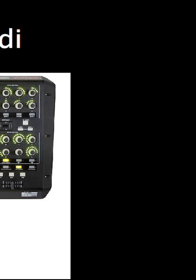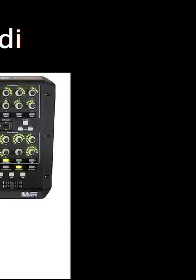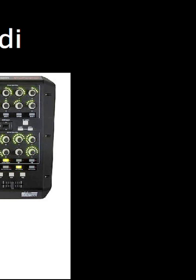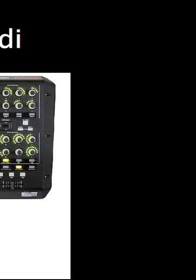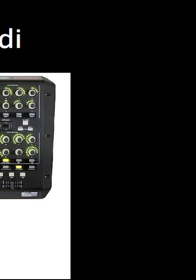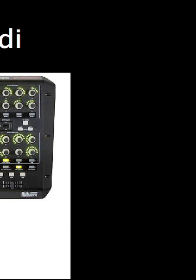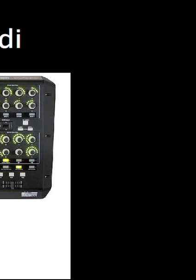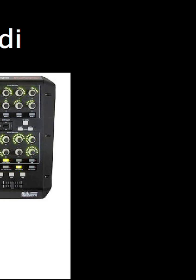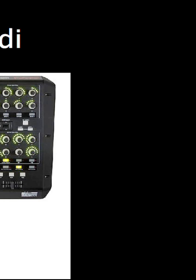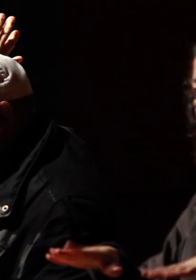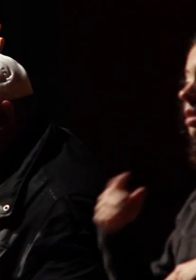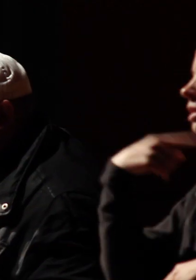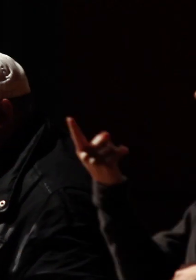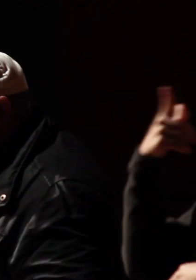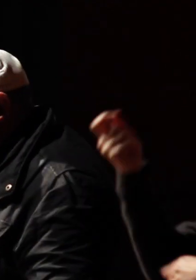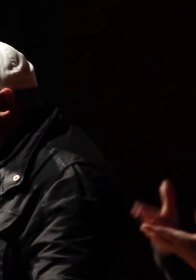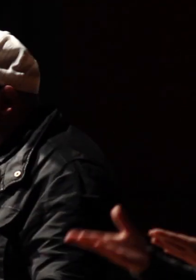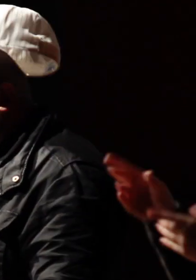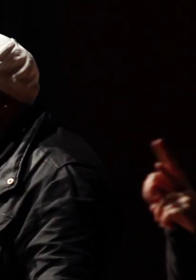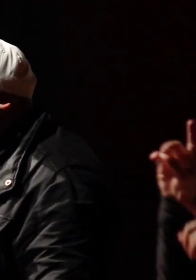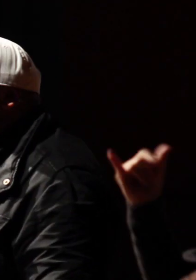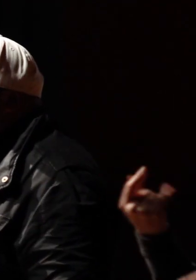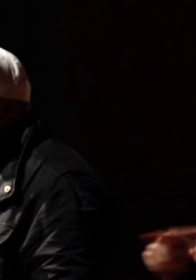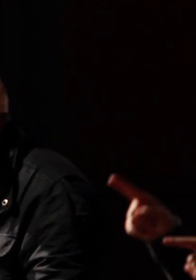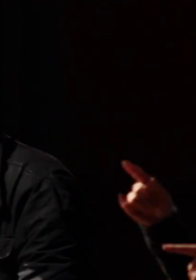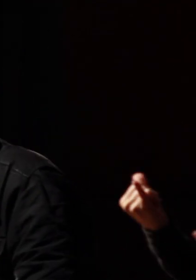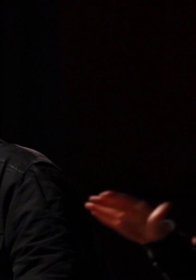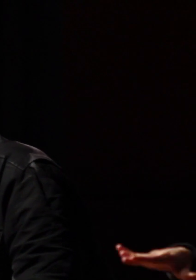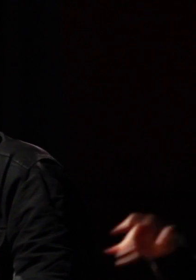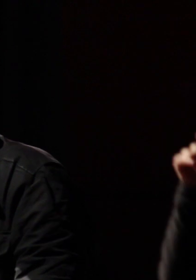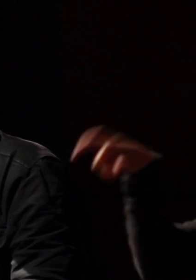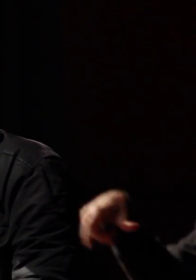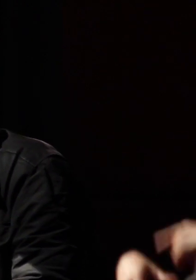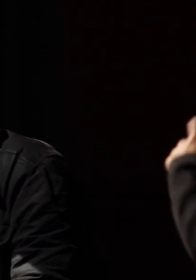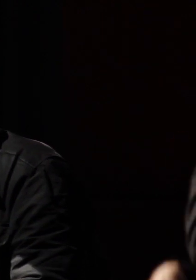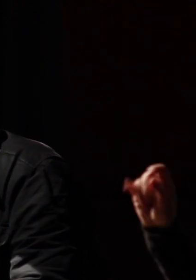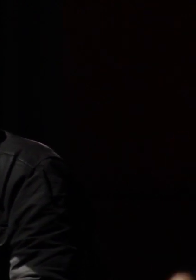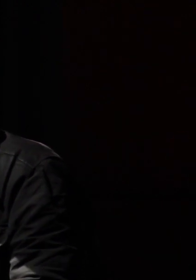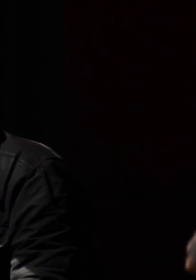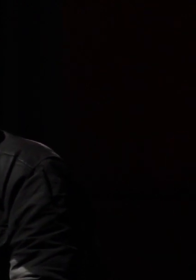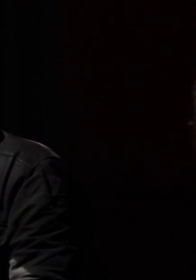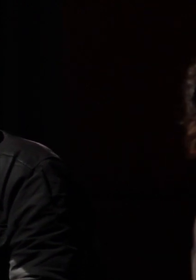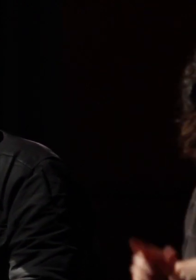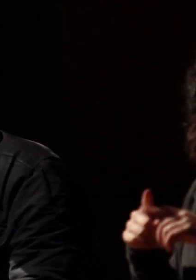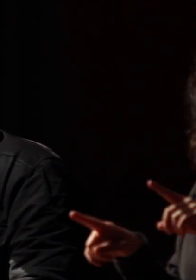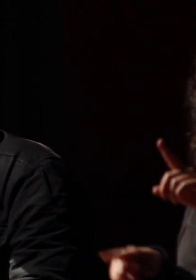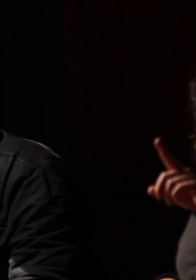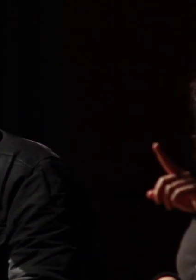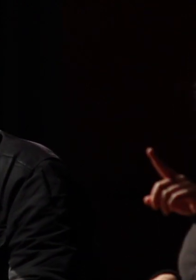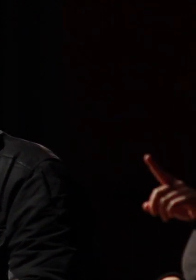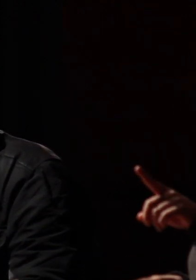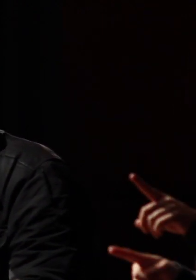as a DJ but you don't even need turntables now you just need those little money but us we use